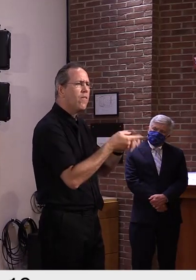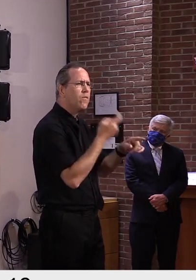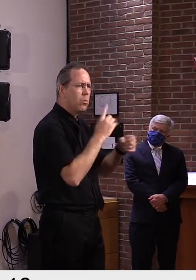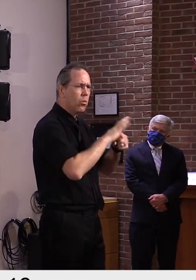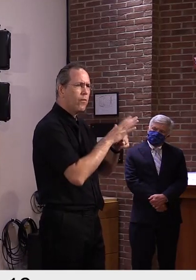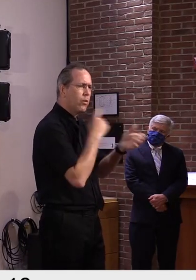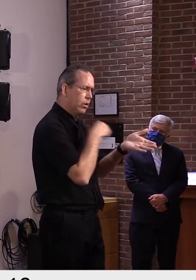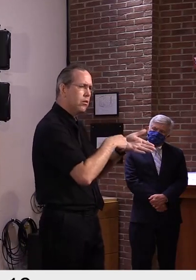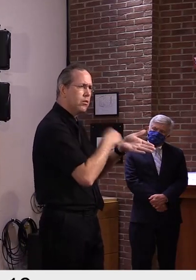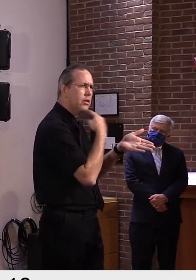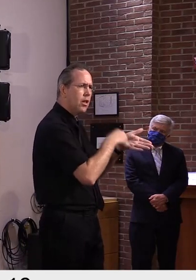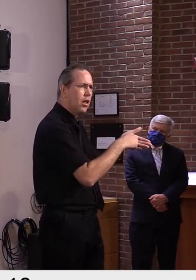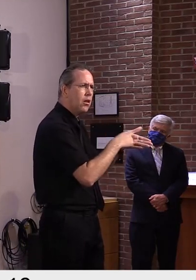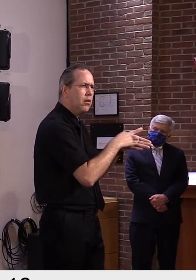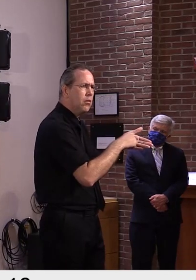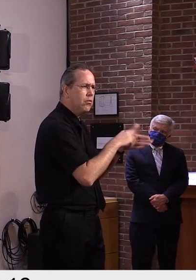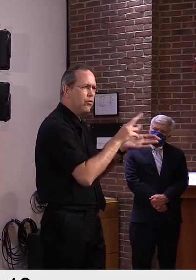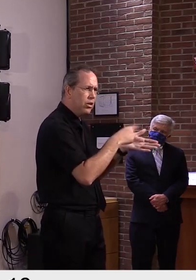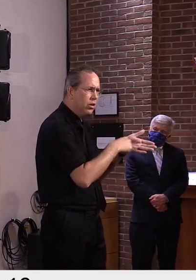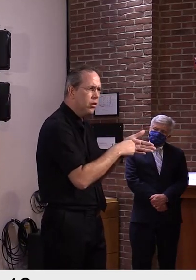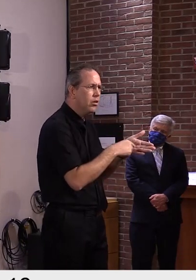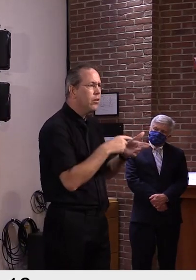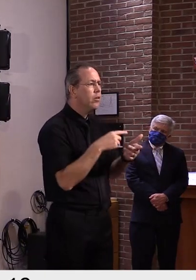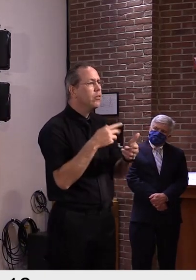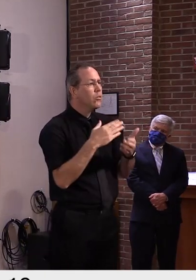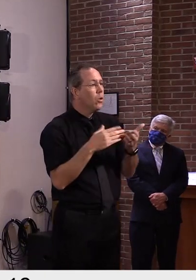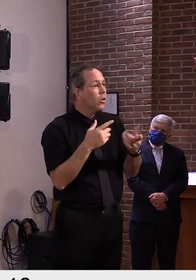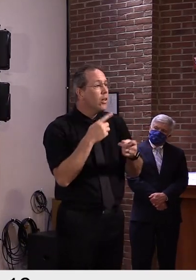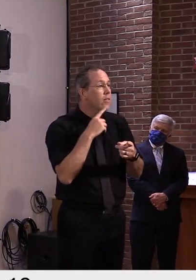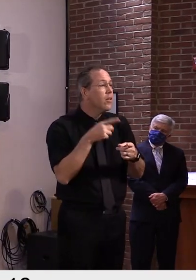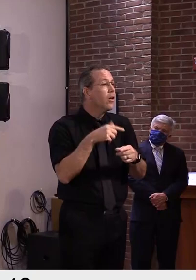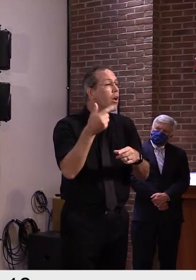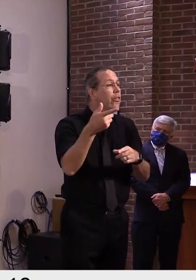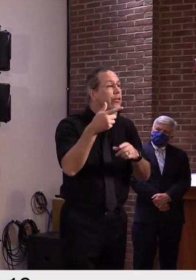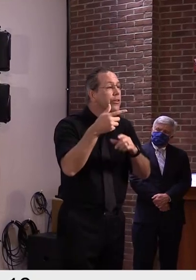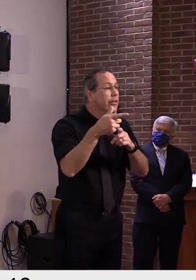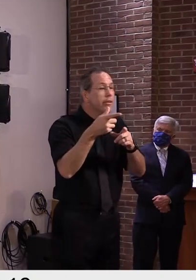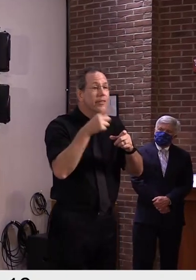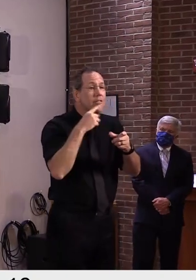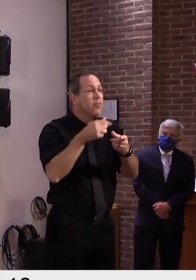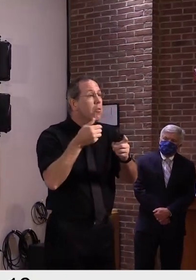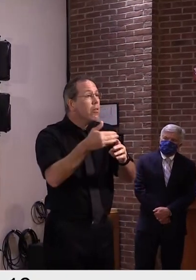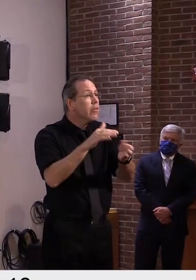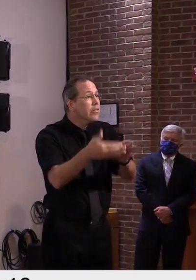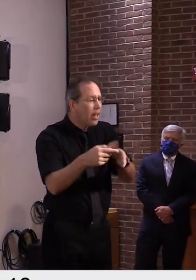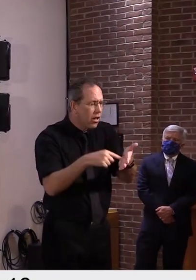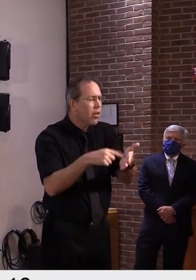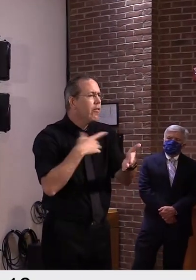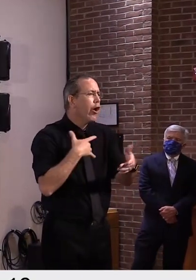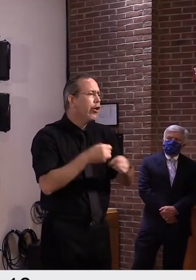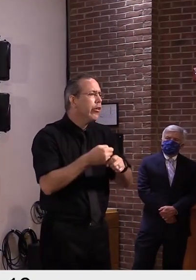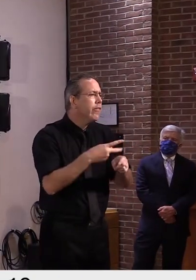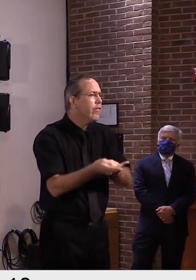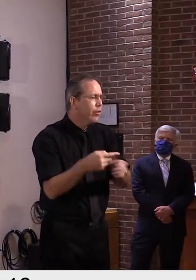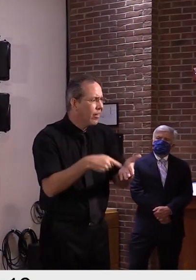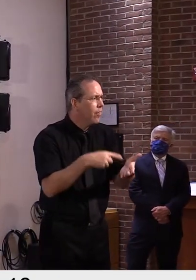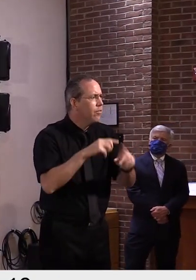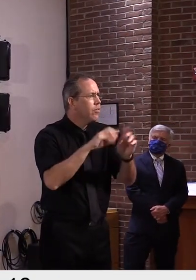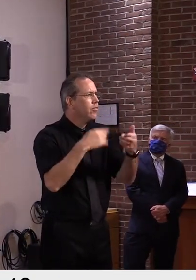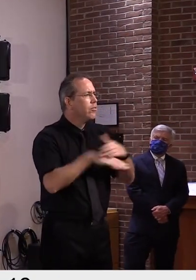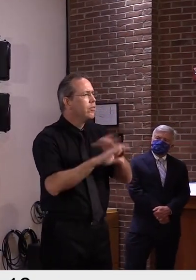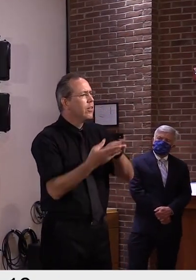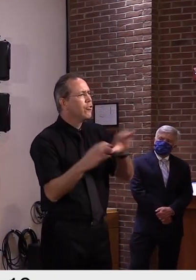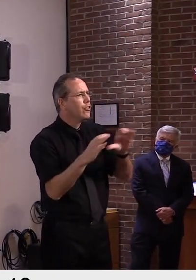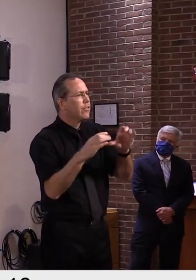uh, or a heart attack. And then further down the death certificate, it might say, as a